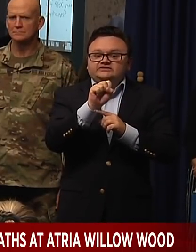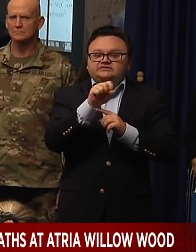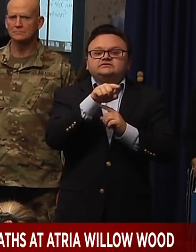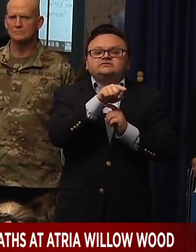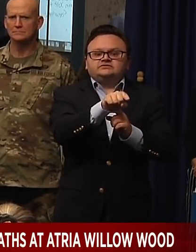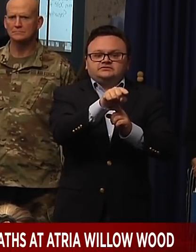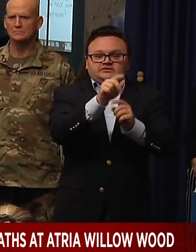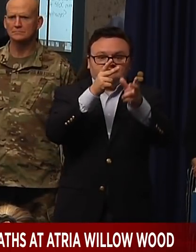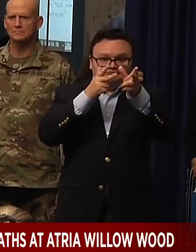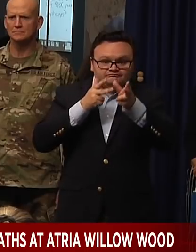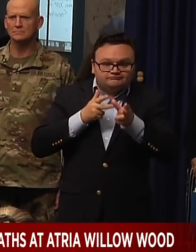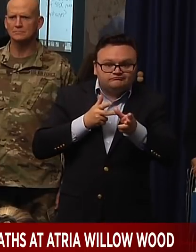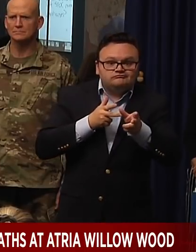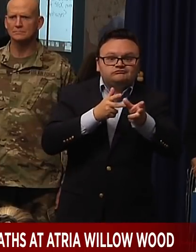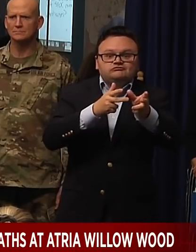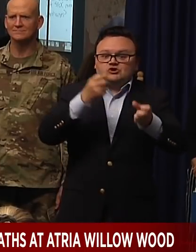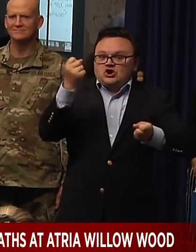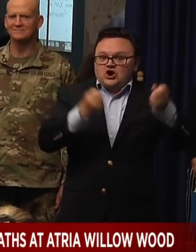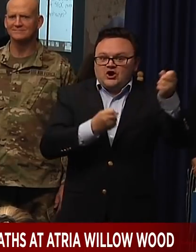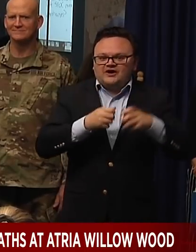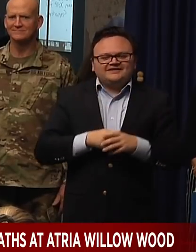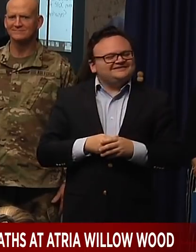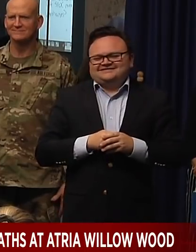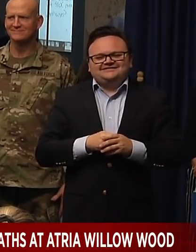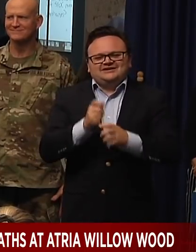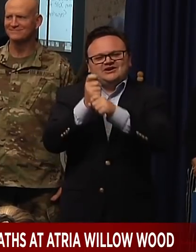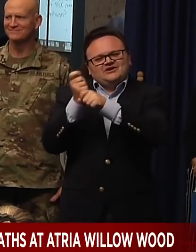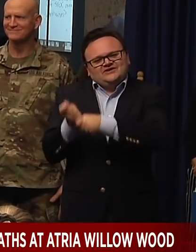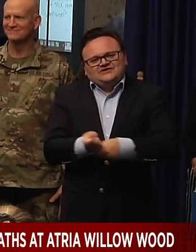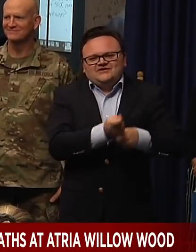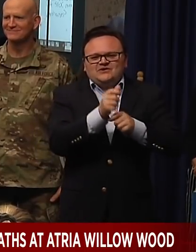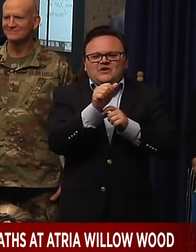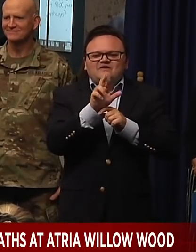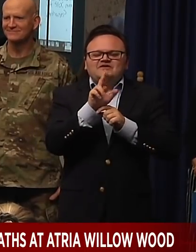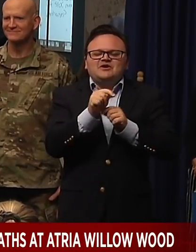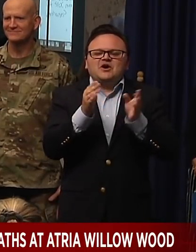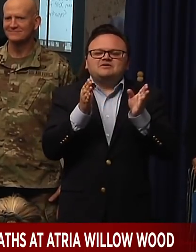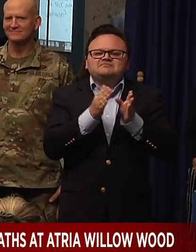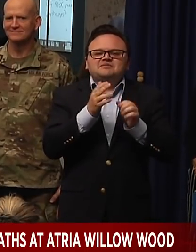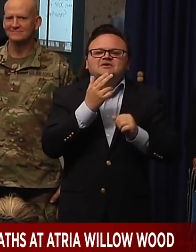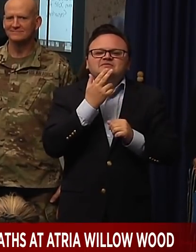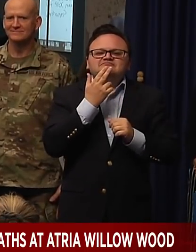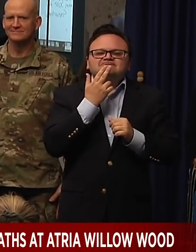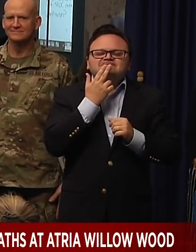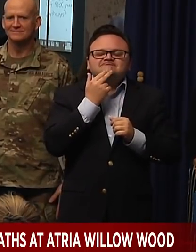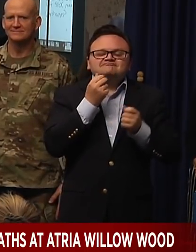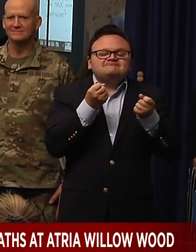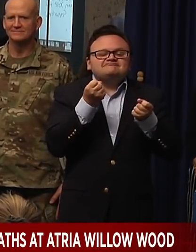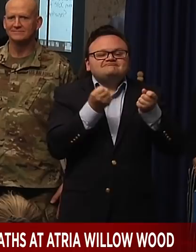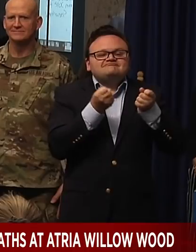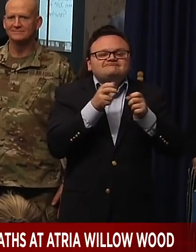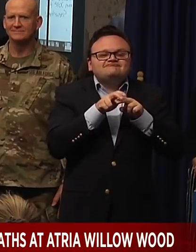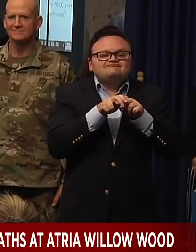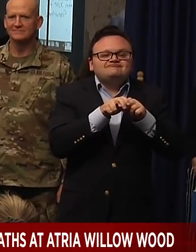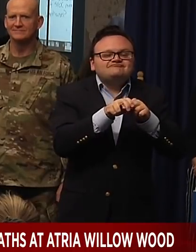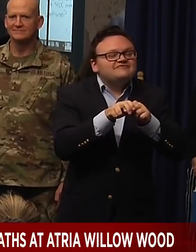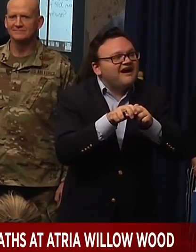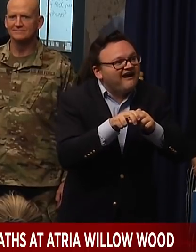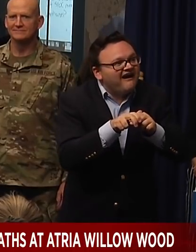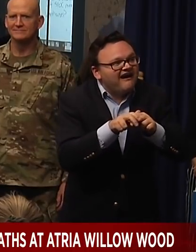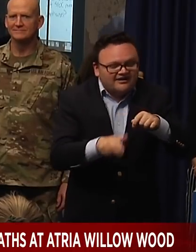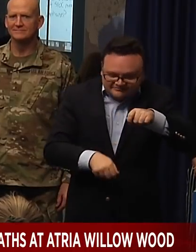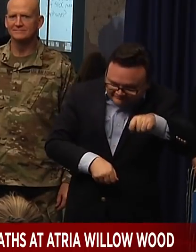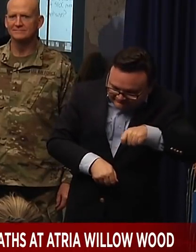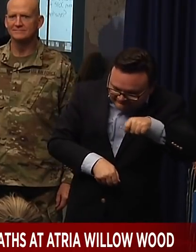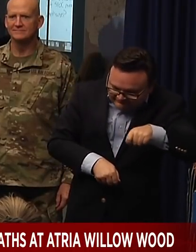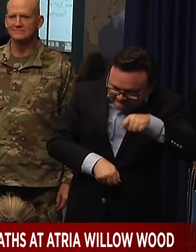Villages, they're not going to be driving their automobiles. They're to be driving their golf carts through. But we think that having some high-volume testing there, especially